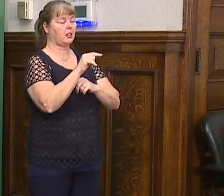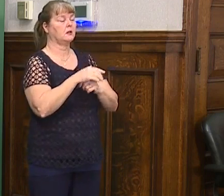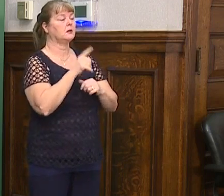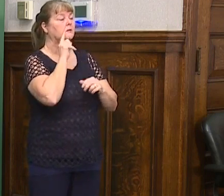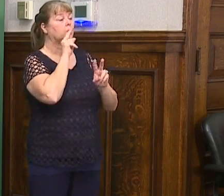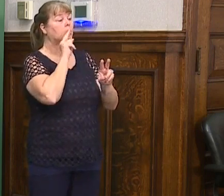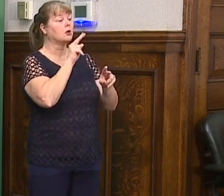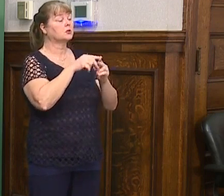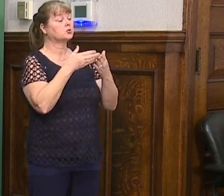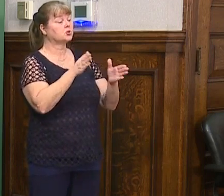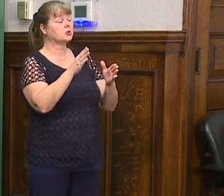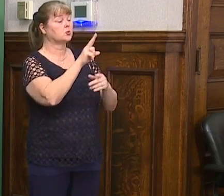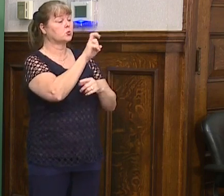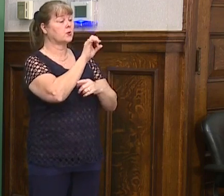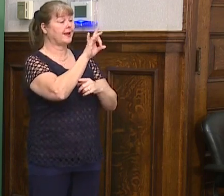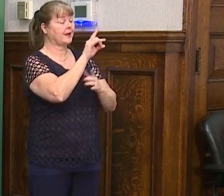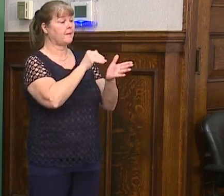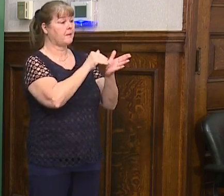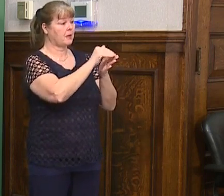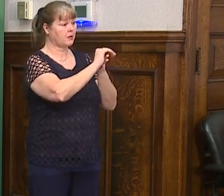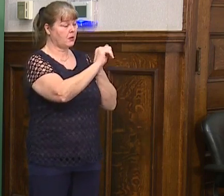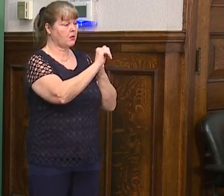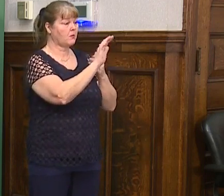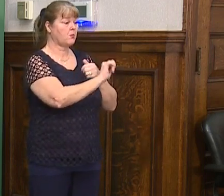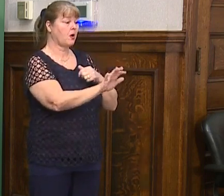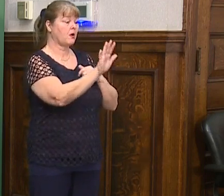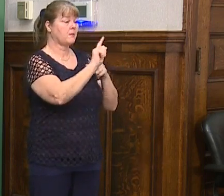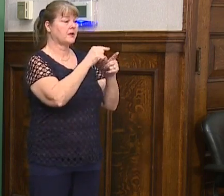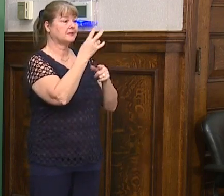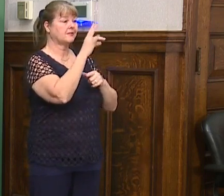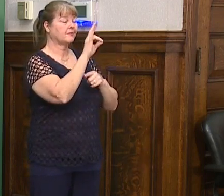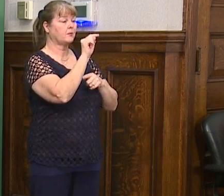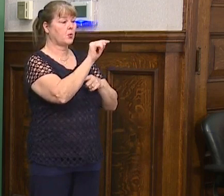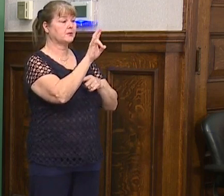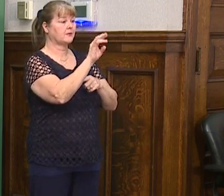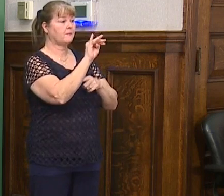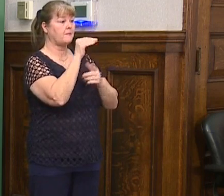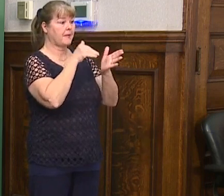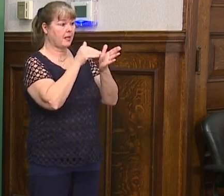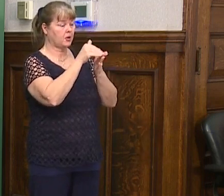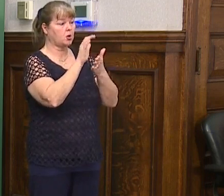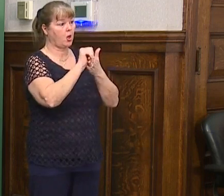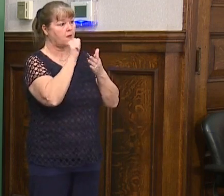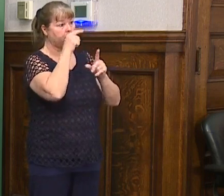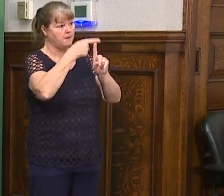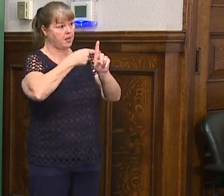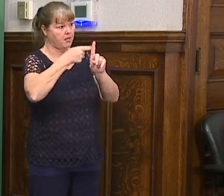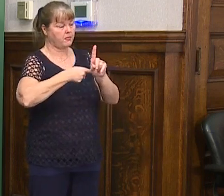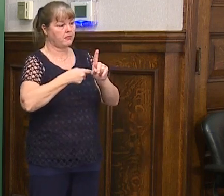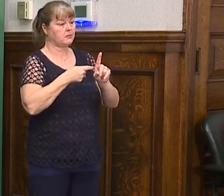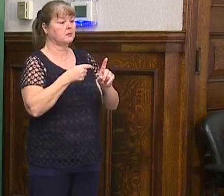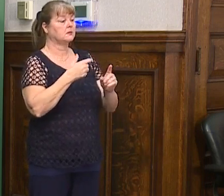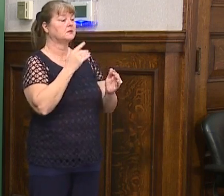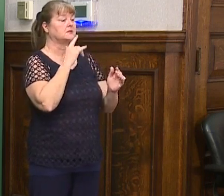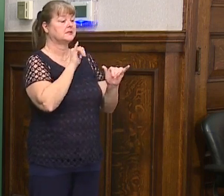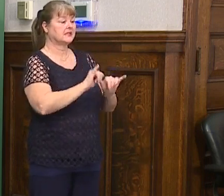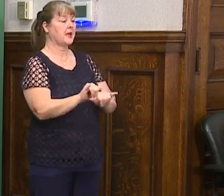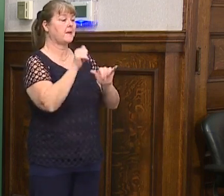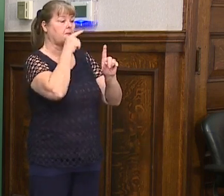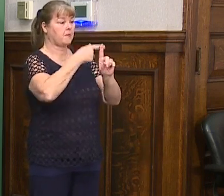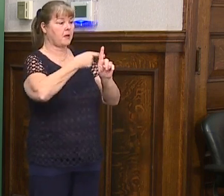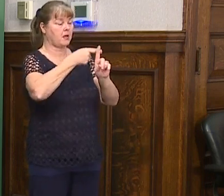at the general fund, $208 million, it comes out to approximately $17.7 million a month. So expenses are fairly even month to month.